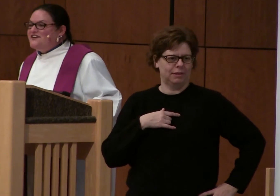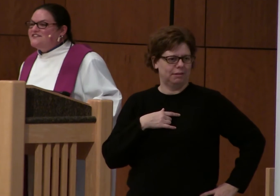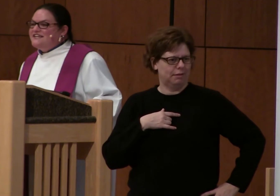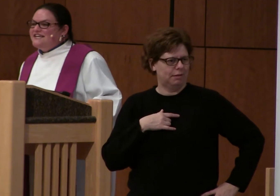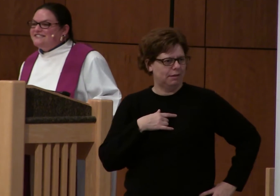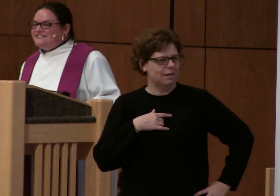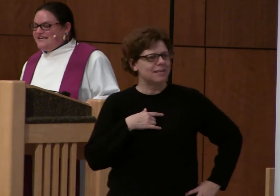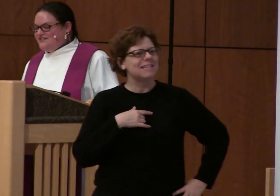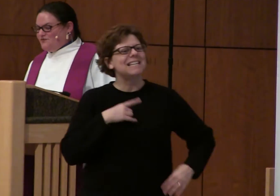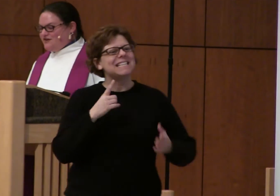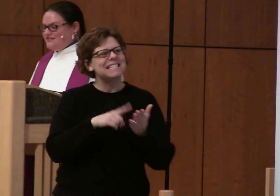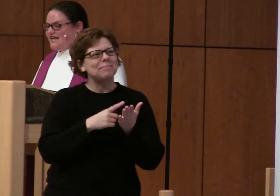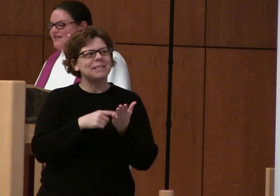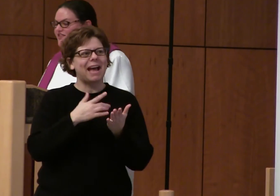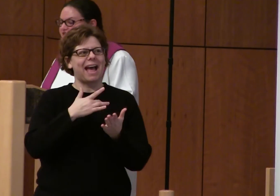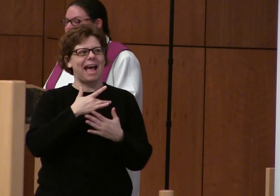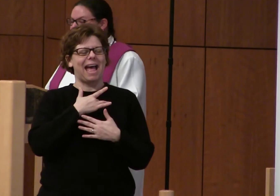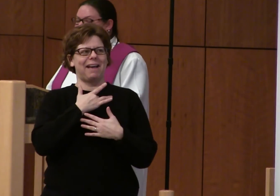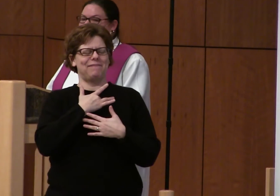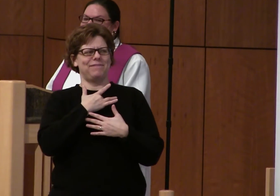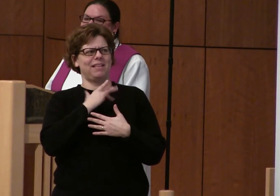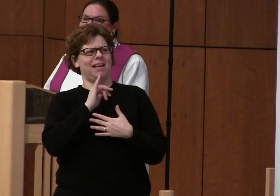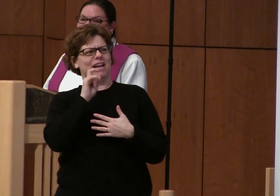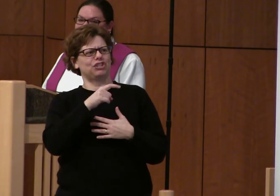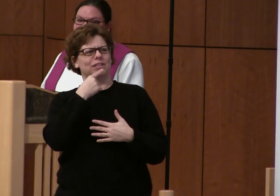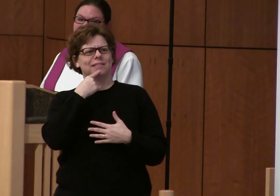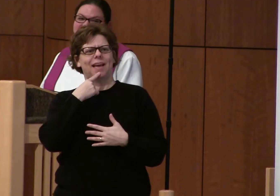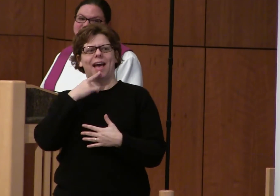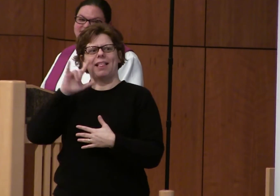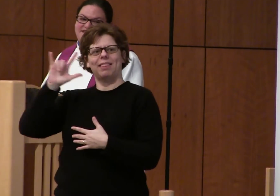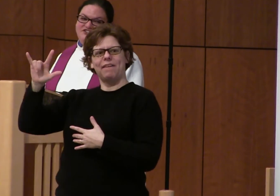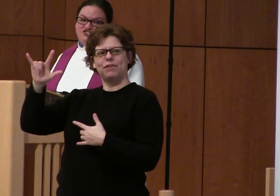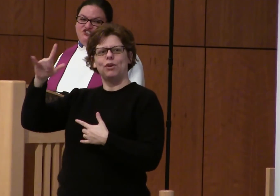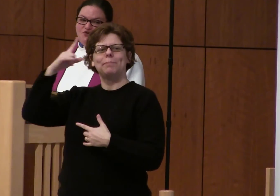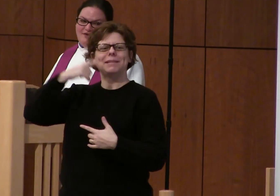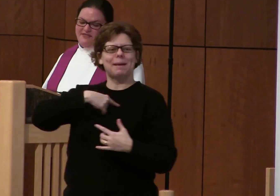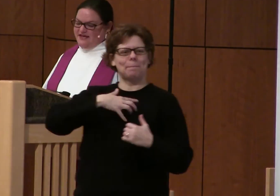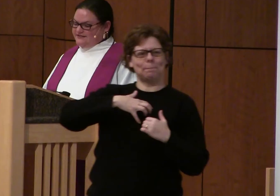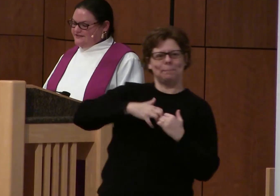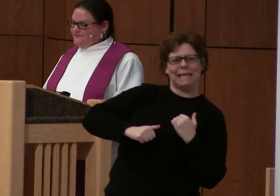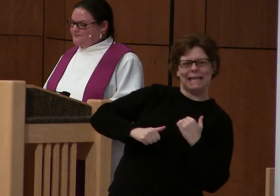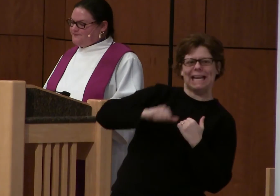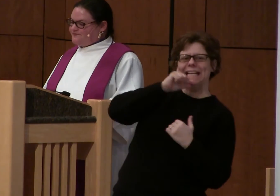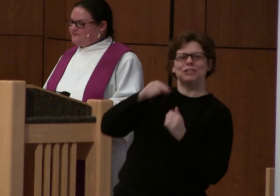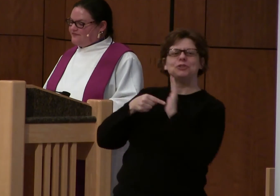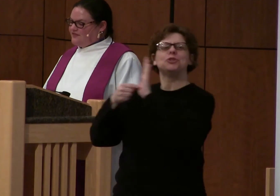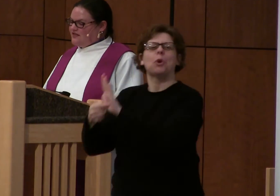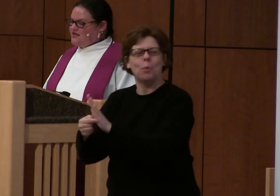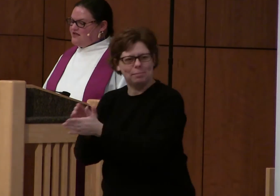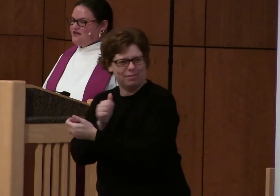I feel the need to say the words, I love you, because my actions didn't show him that.